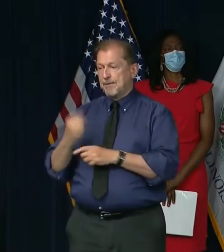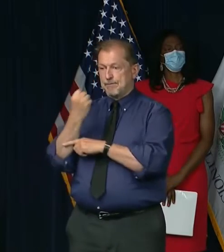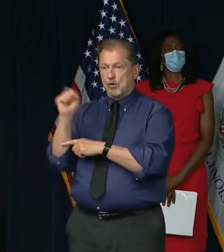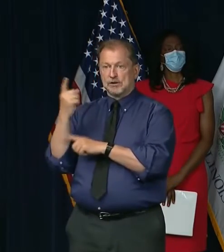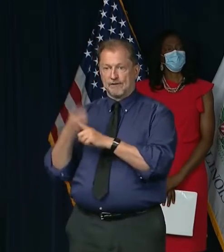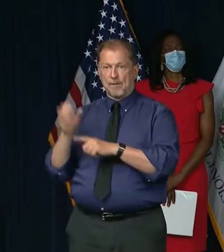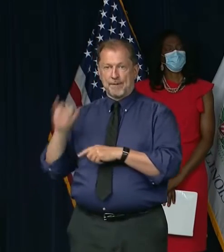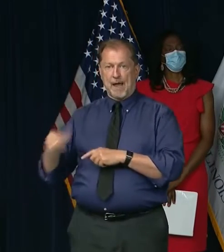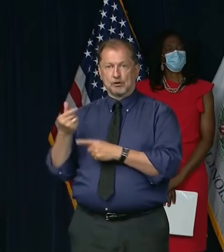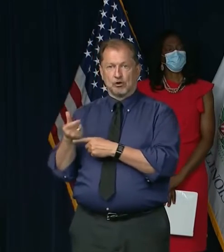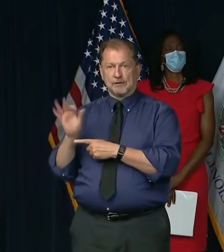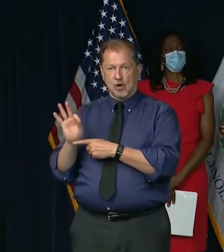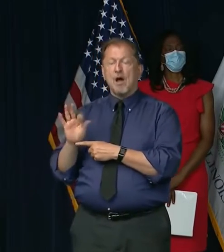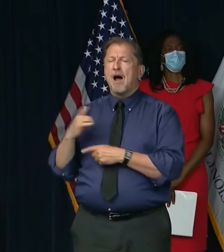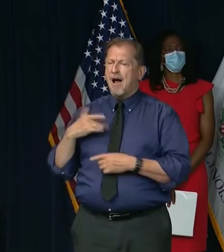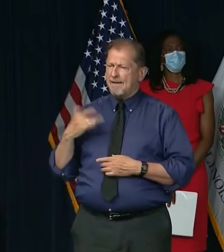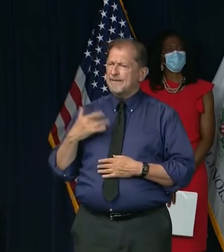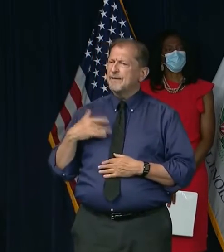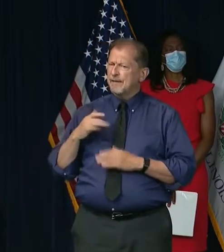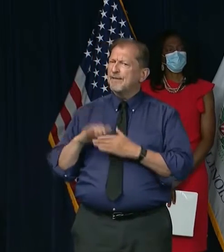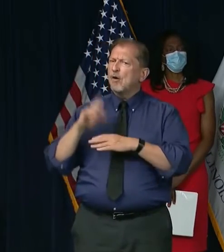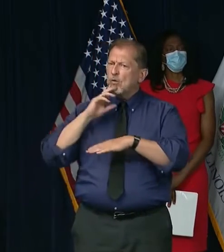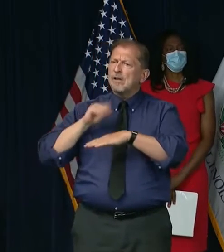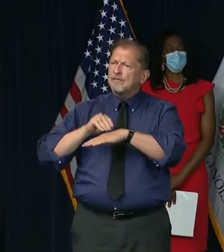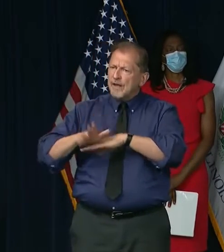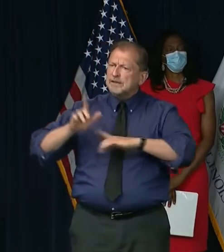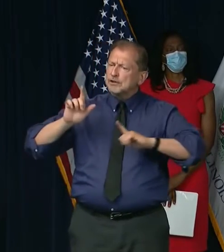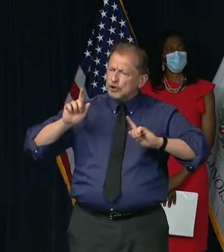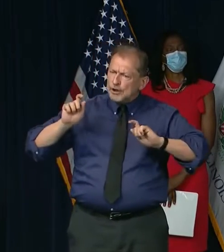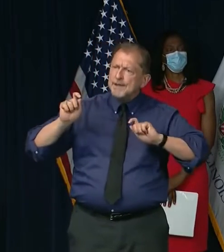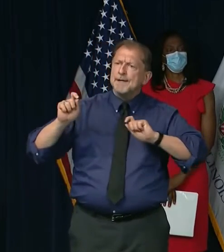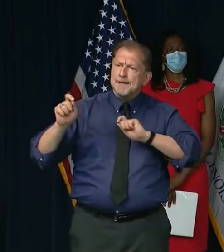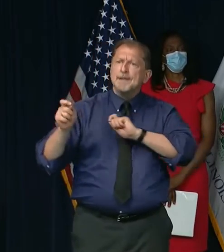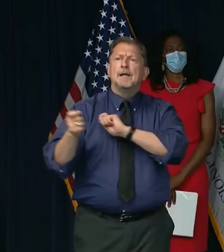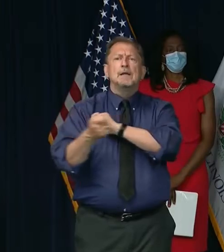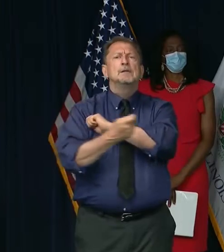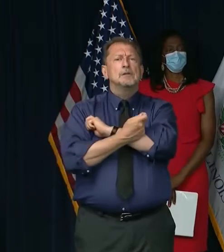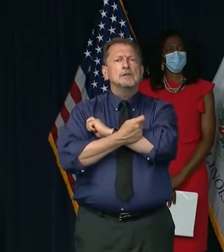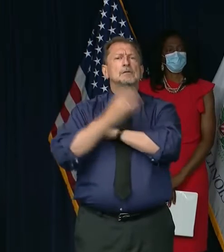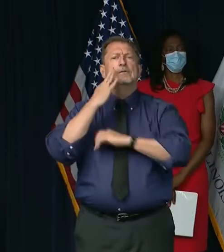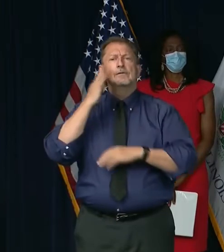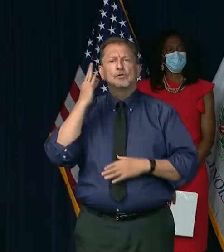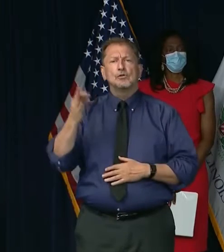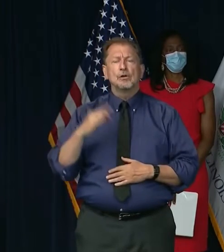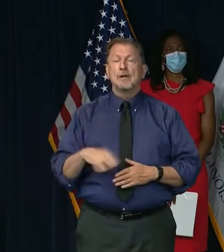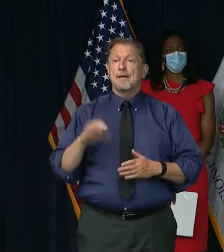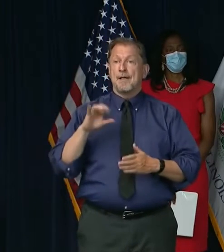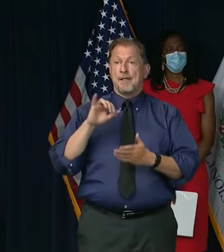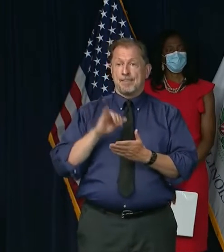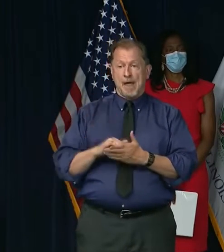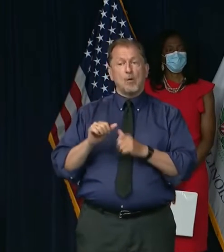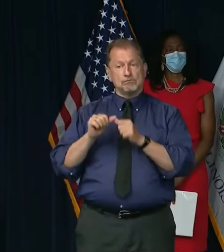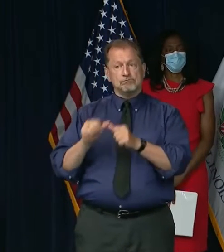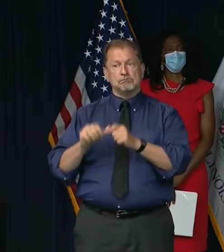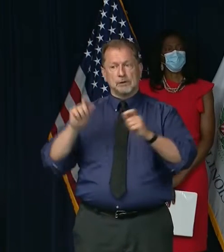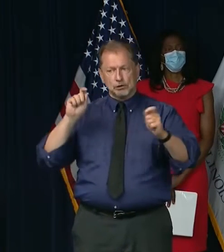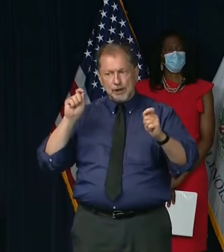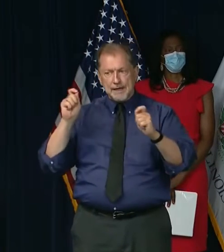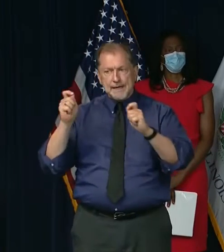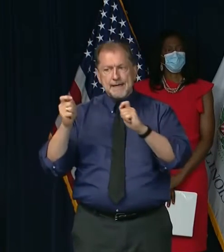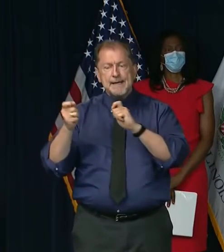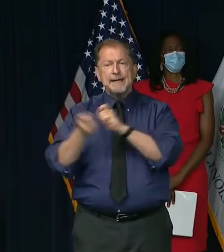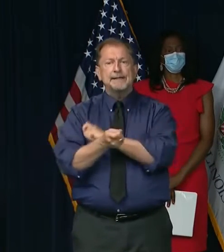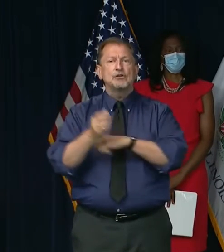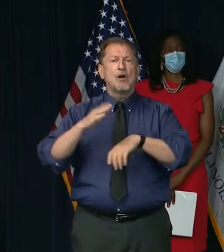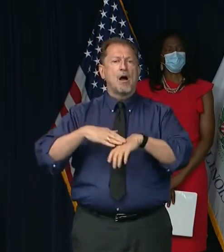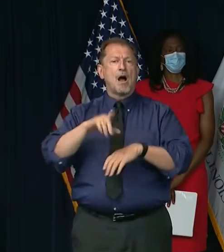believe, will lead to a permanent change. And it's a permanent effect on policing. It'll